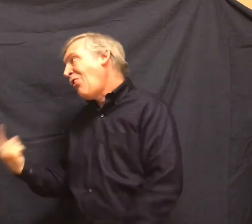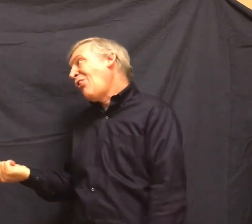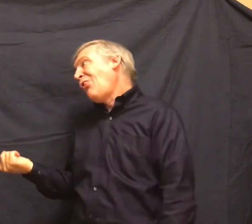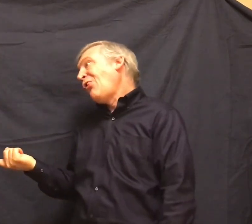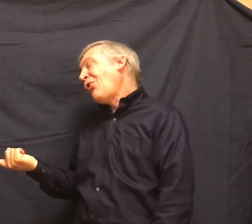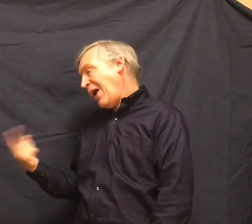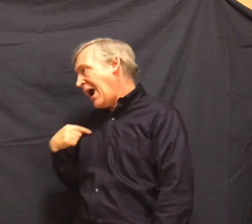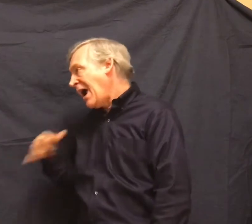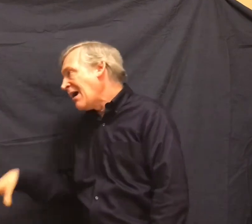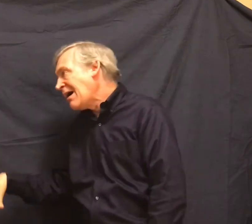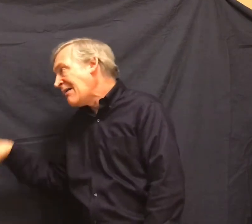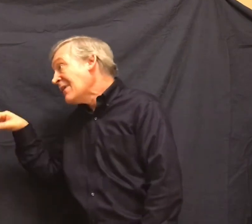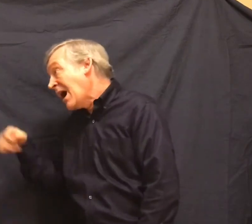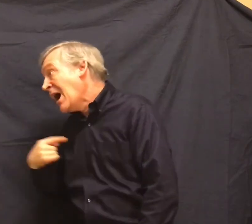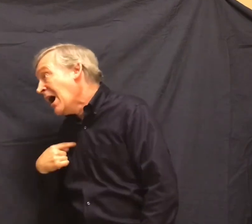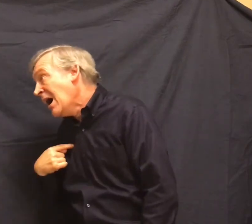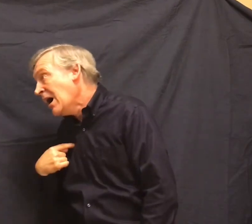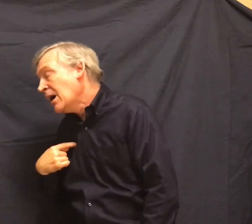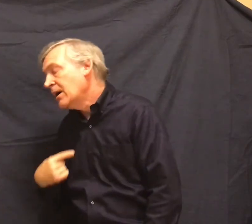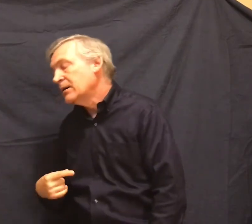George's hand remained outstretched imperiously.